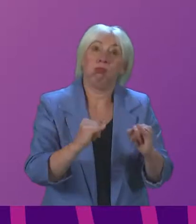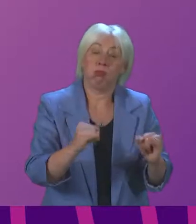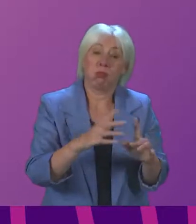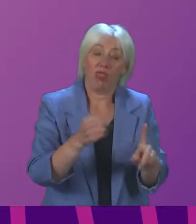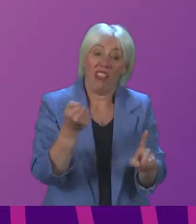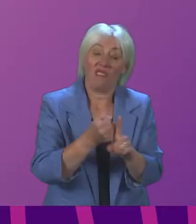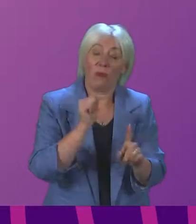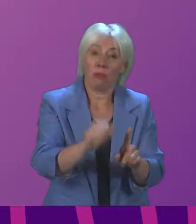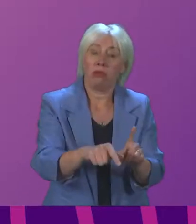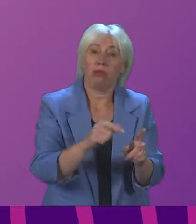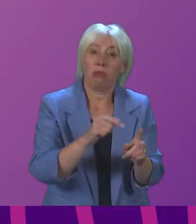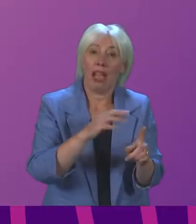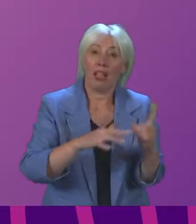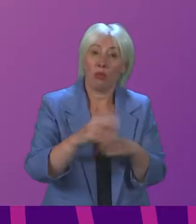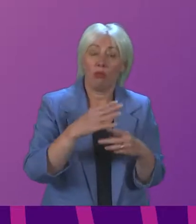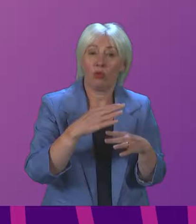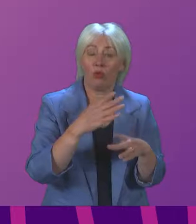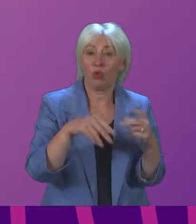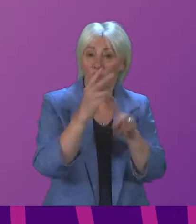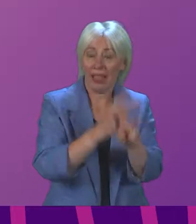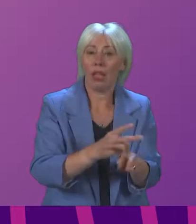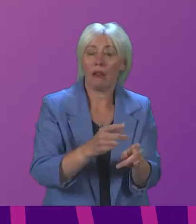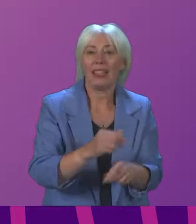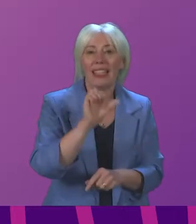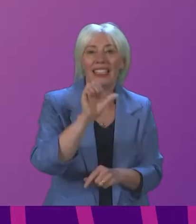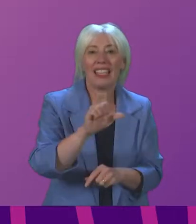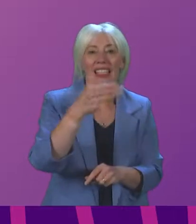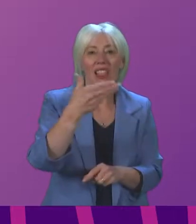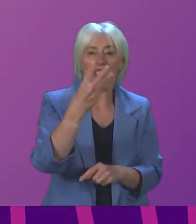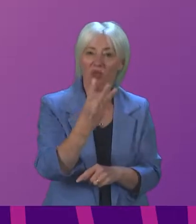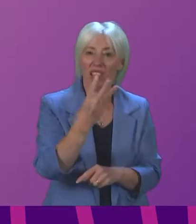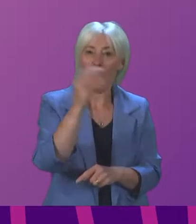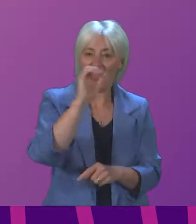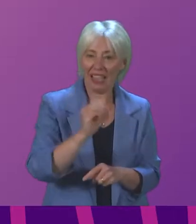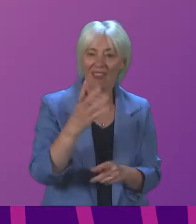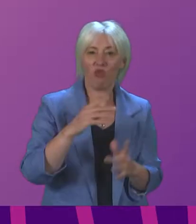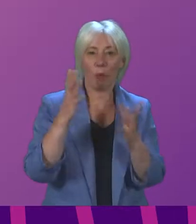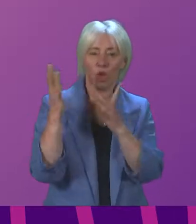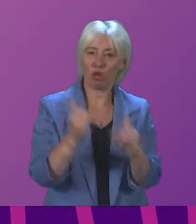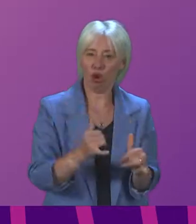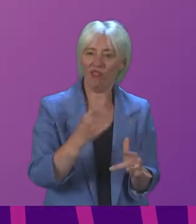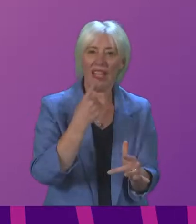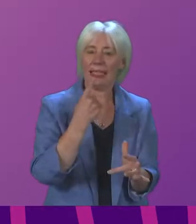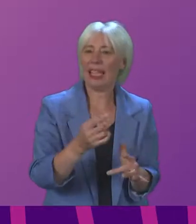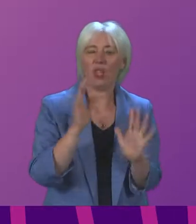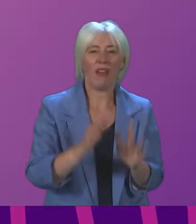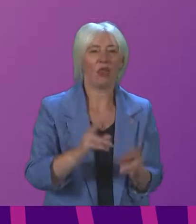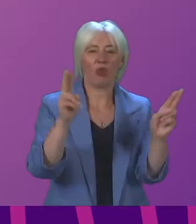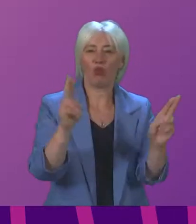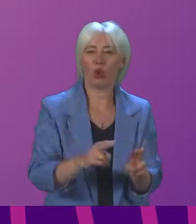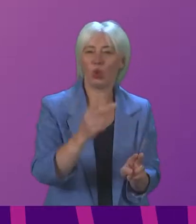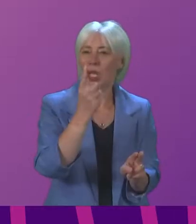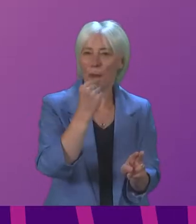sector's capacity. 63% of providers responding in a recent survey said that they have had to reduce capacity